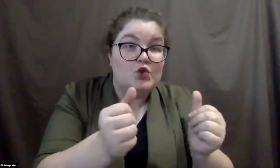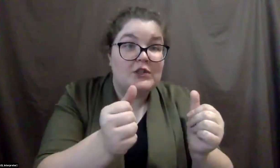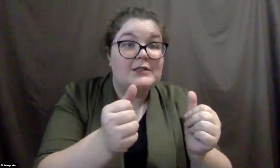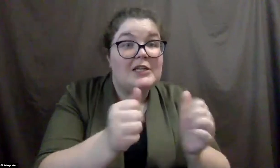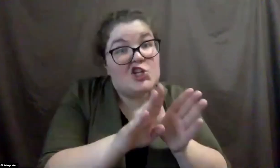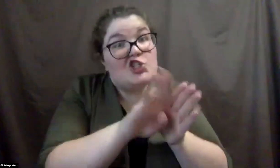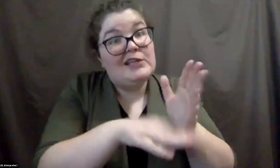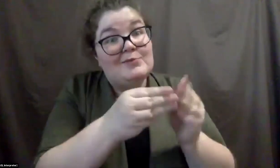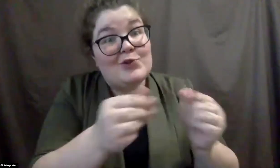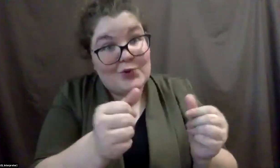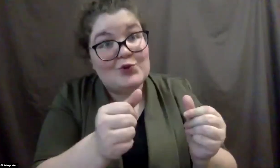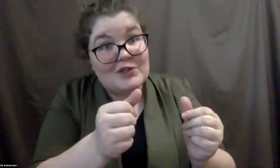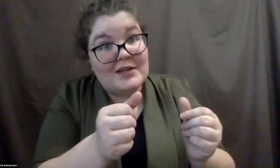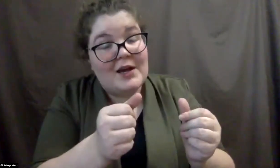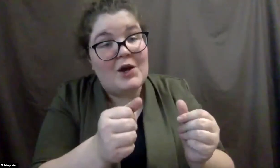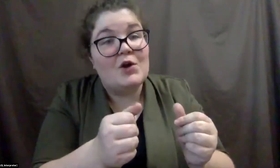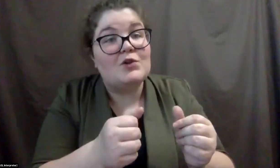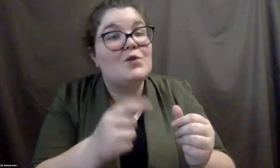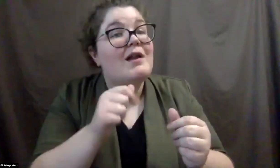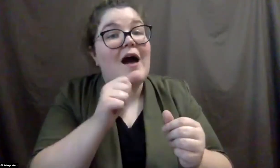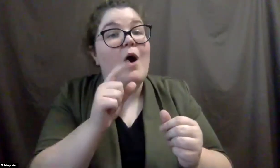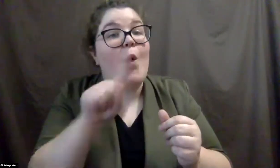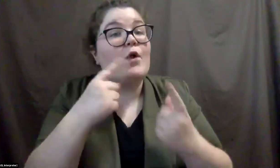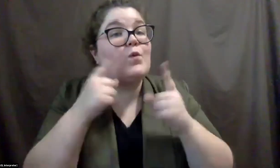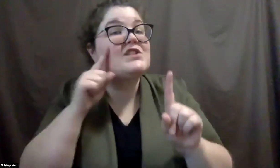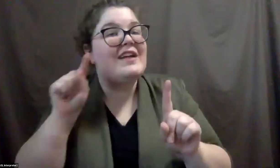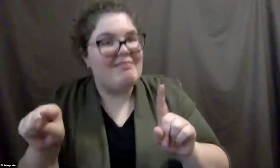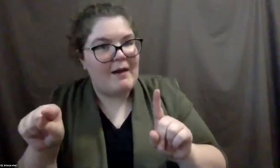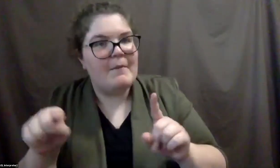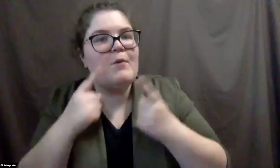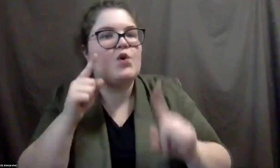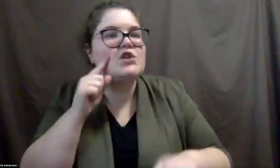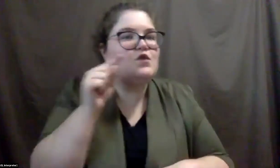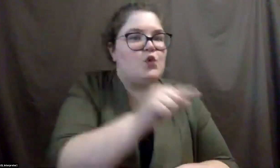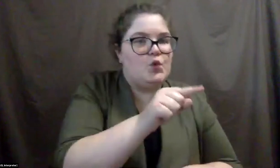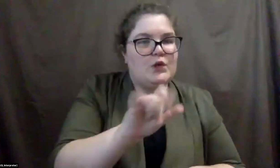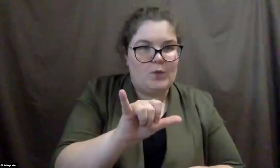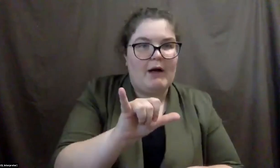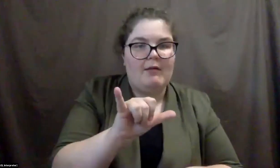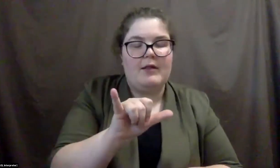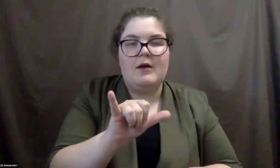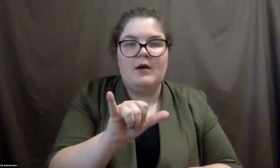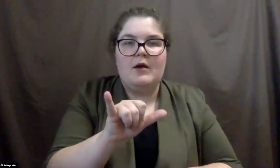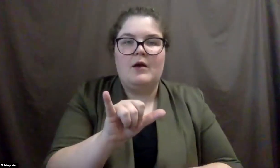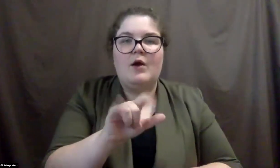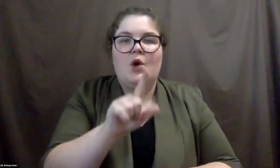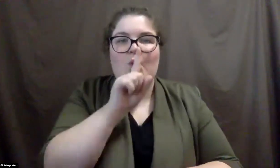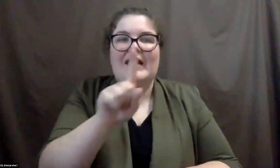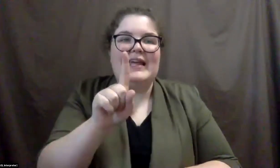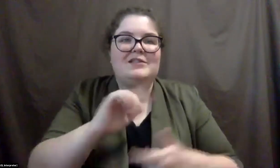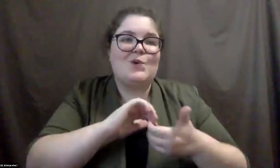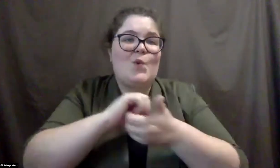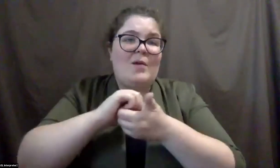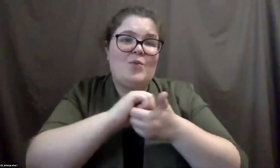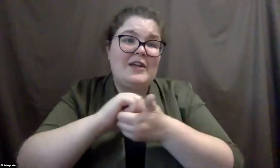that, you know, works best for them and for you. You know, uh, there, there's definitely a, a spirit of, of cooperation there,